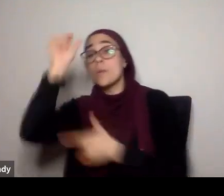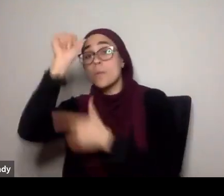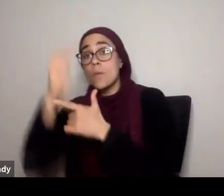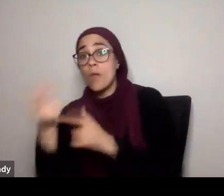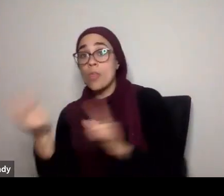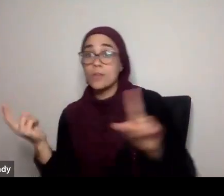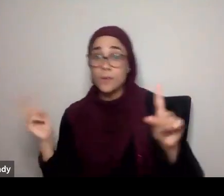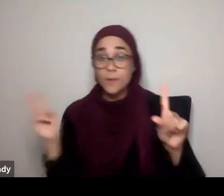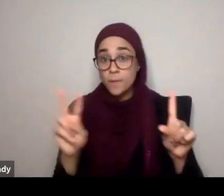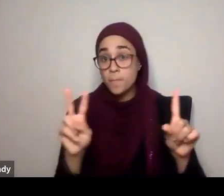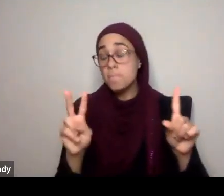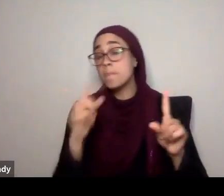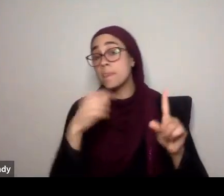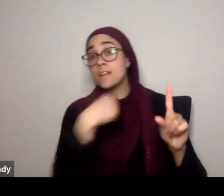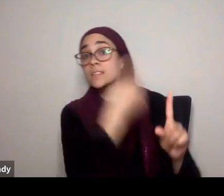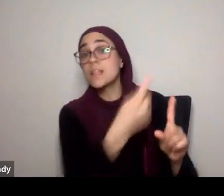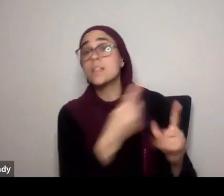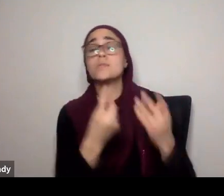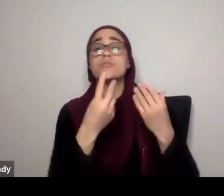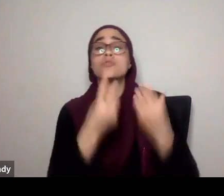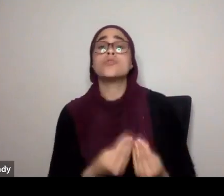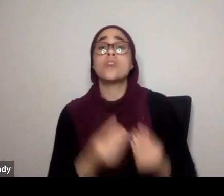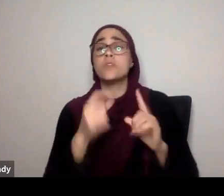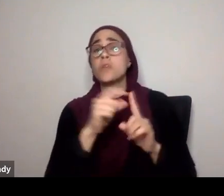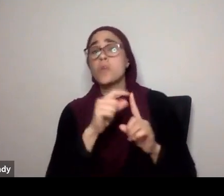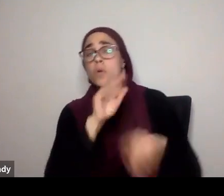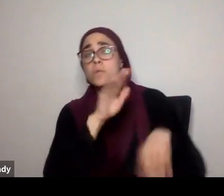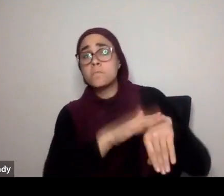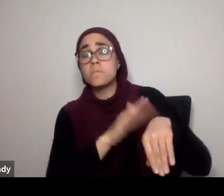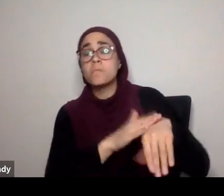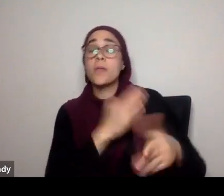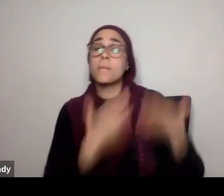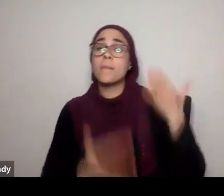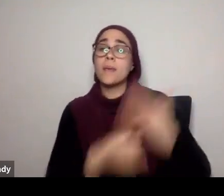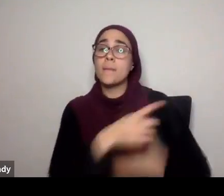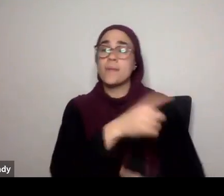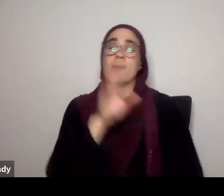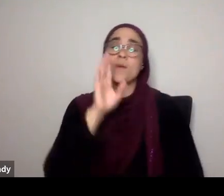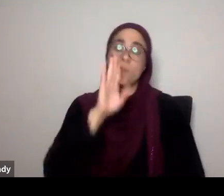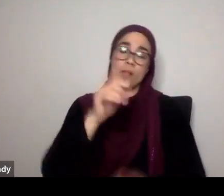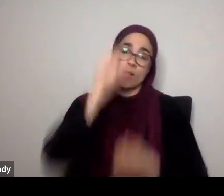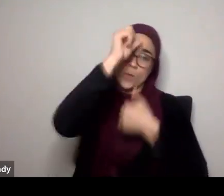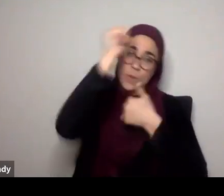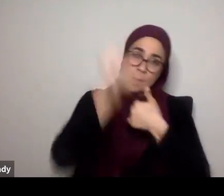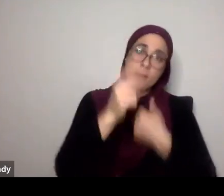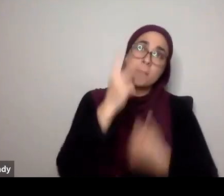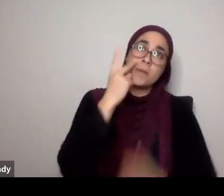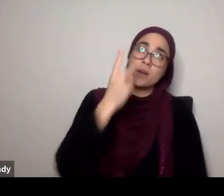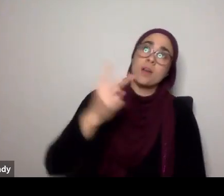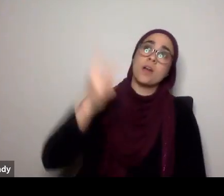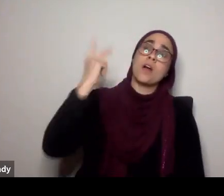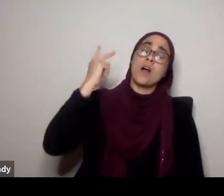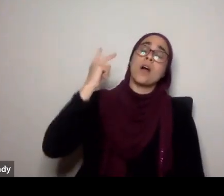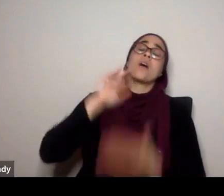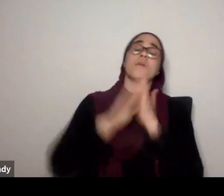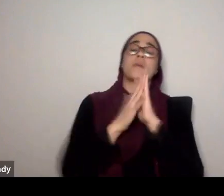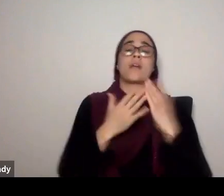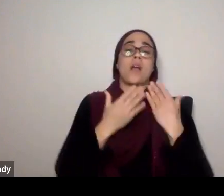perhaps he might, remember, and perhaps, his heart, might rekindle, some of that, reverence,